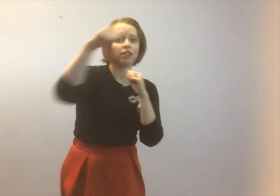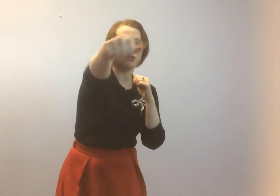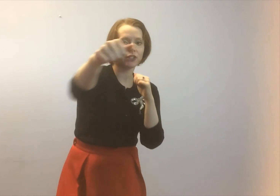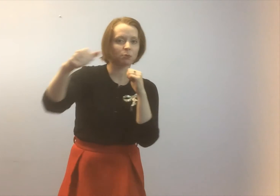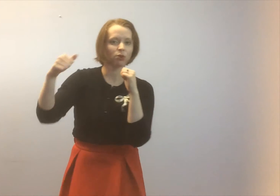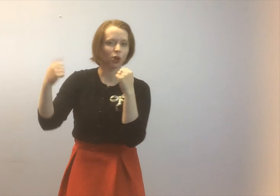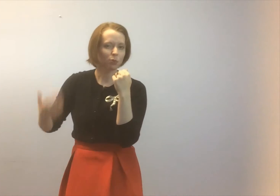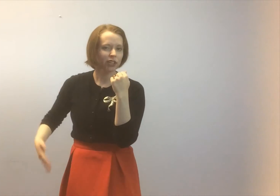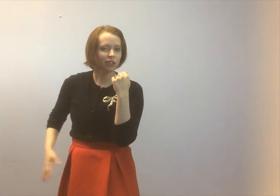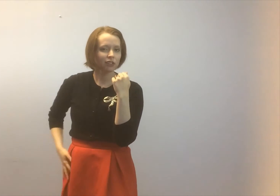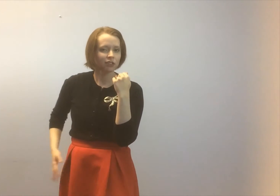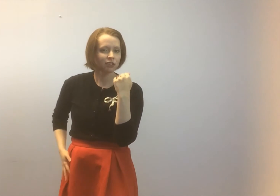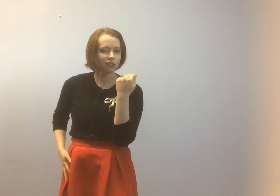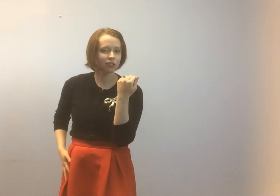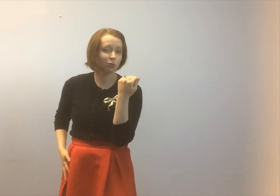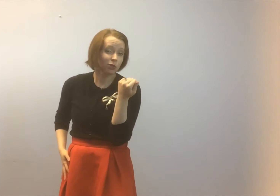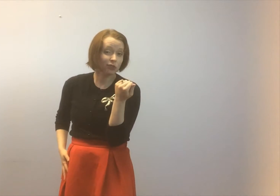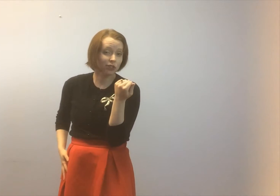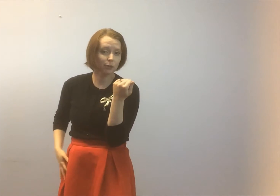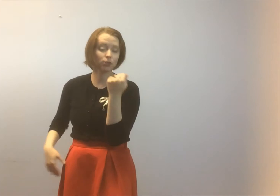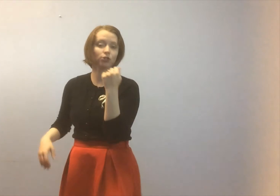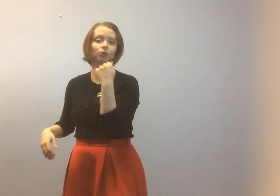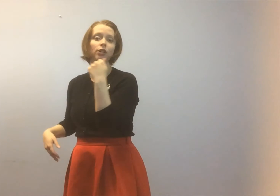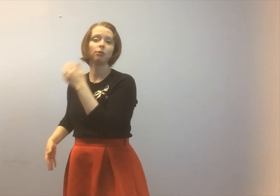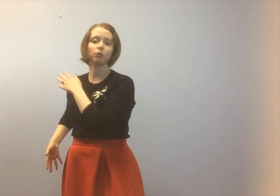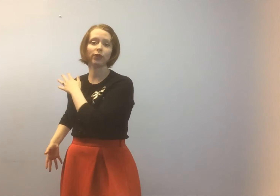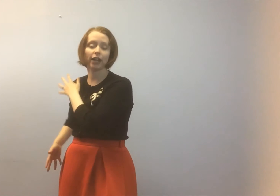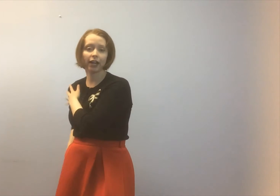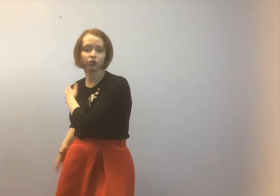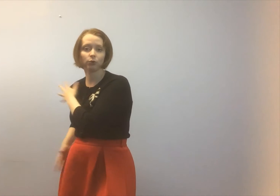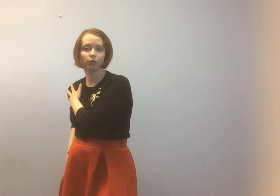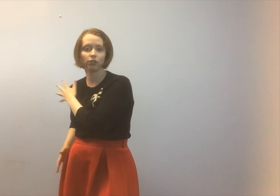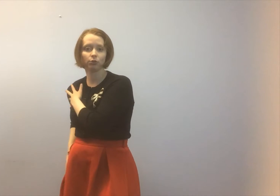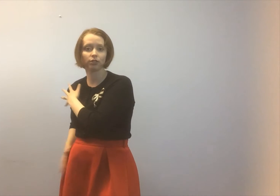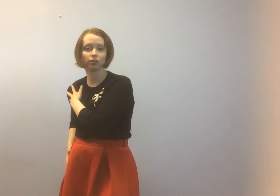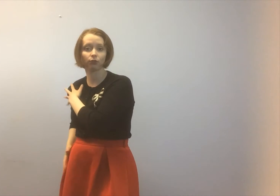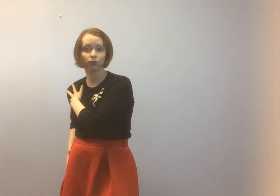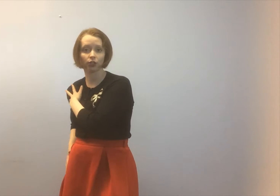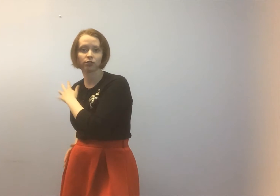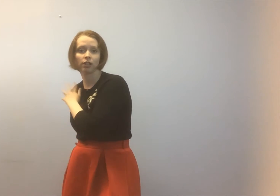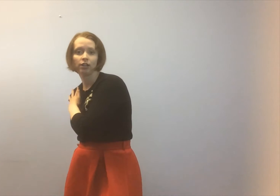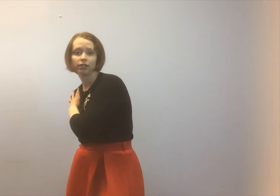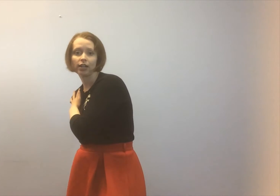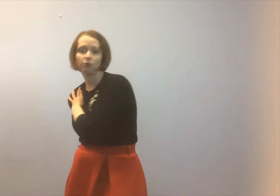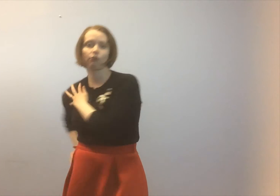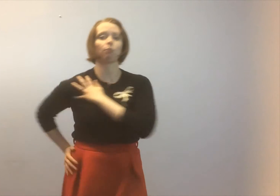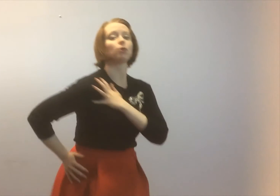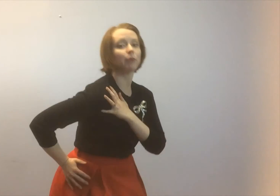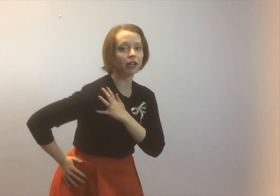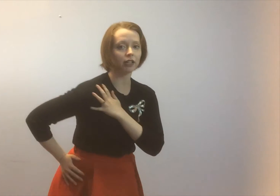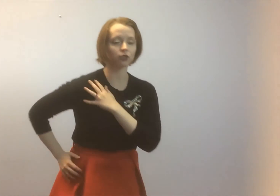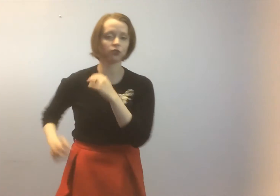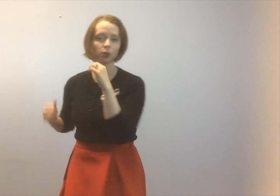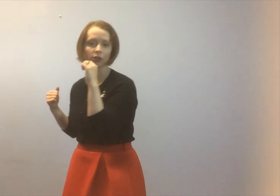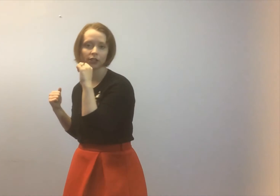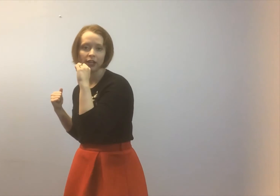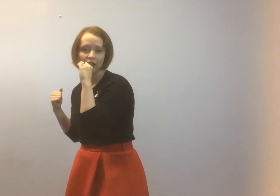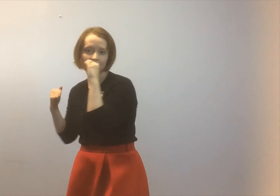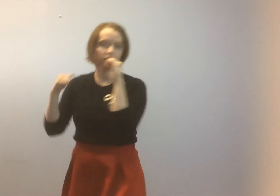then if it's appropriate they'll move their hip too but we actually want to use this first to kind of propel us forward and